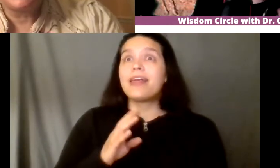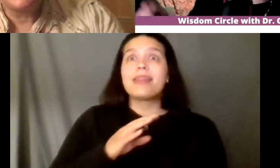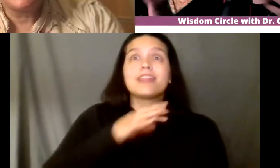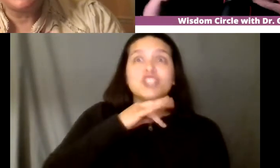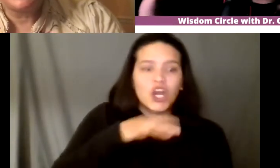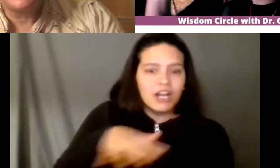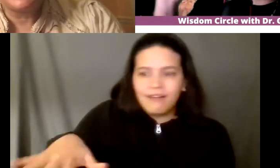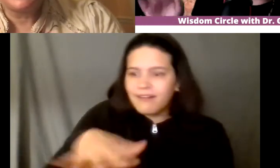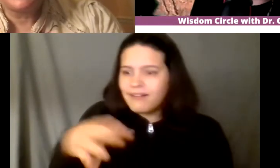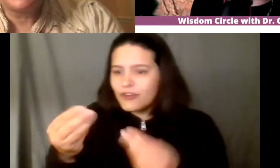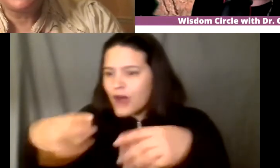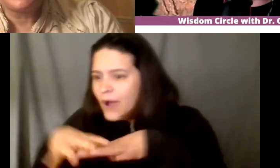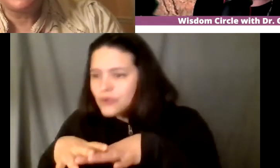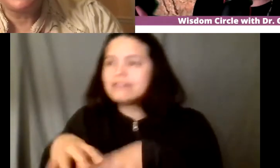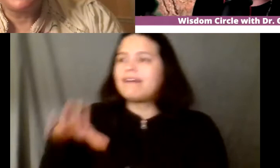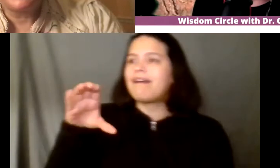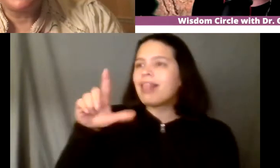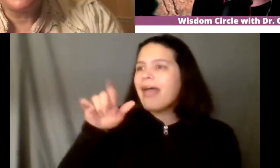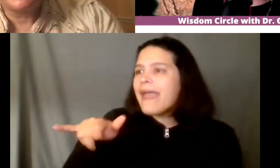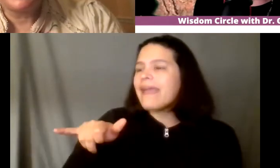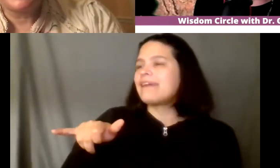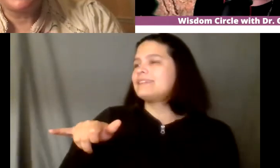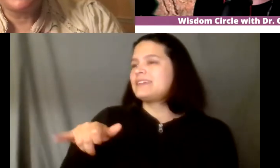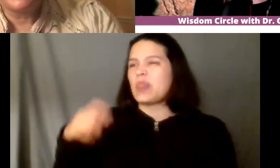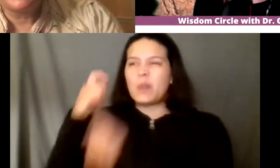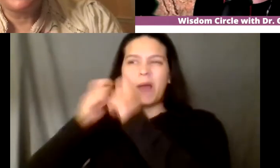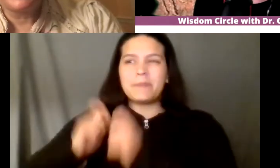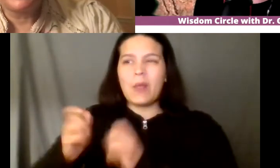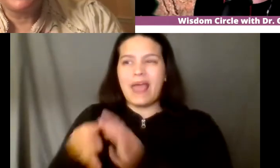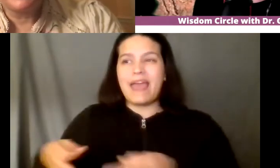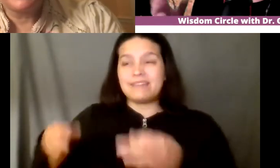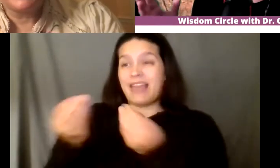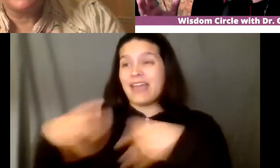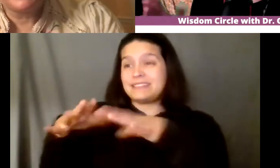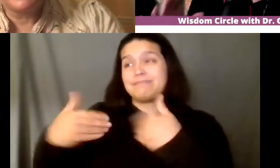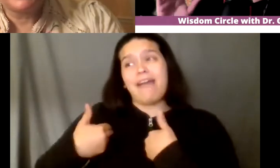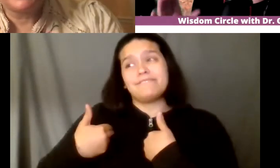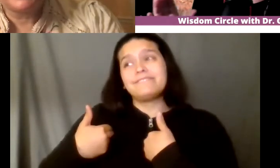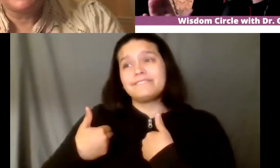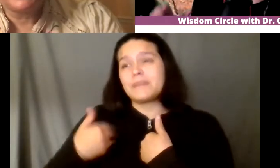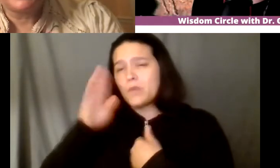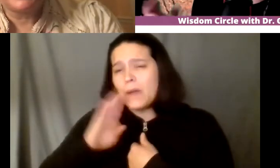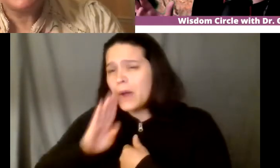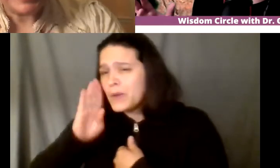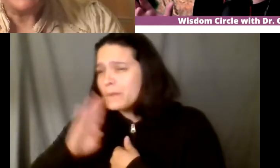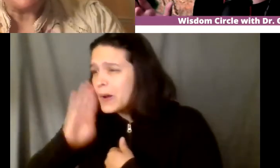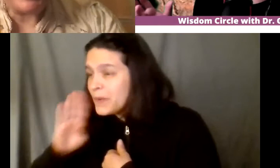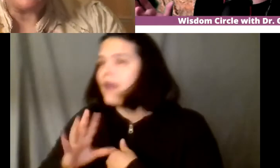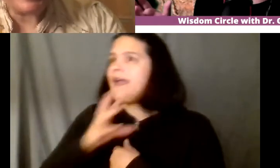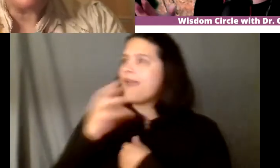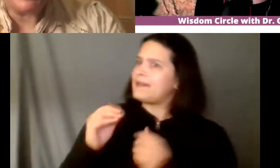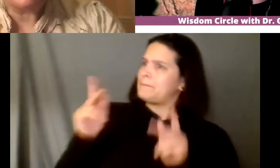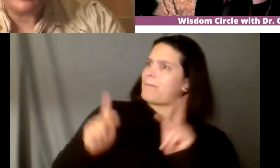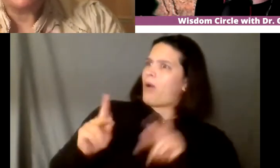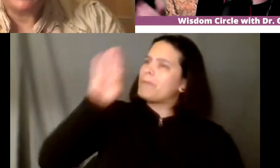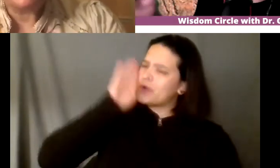there's all kinds of clay all around us here on the pueblo lands um and there's also a lot of brown skinned people around too in the